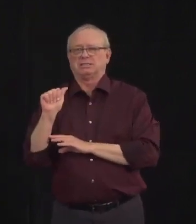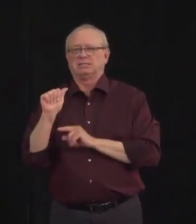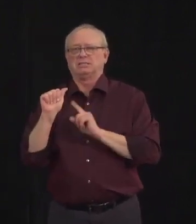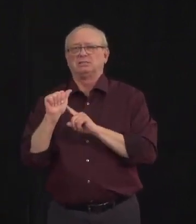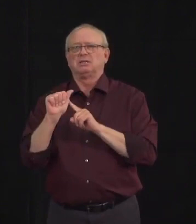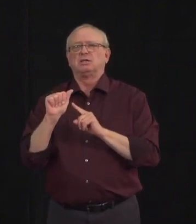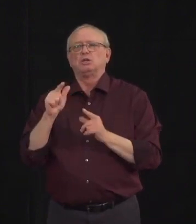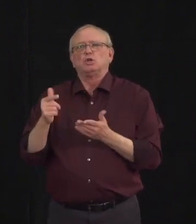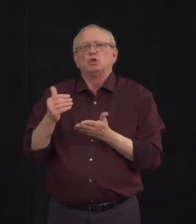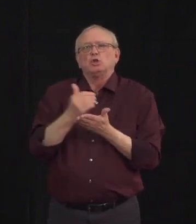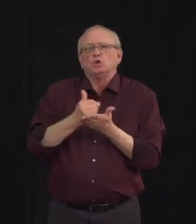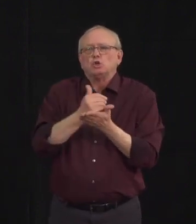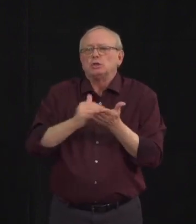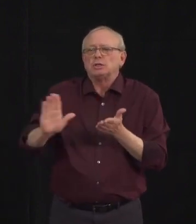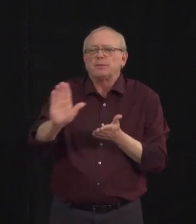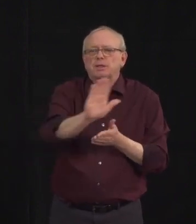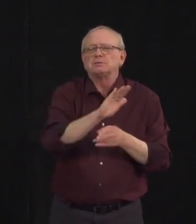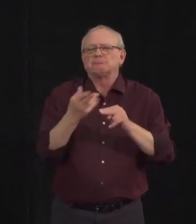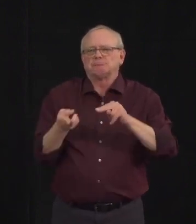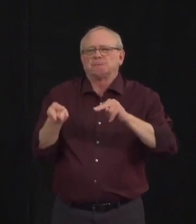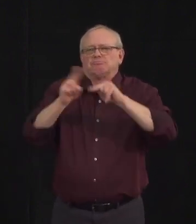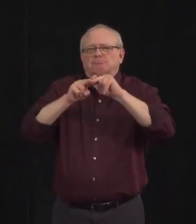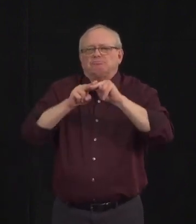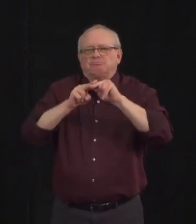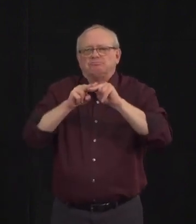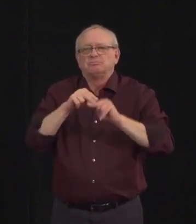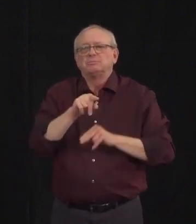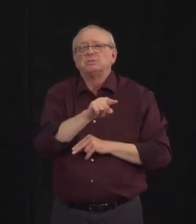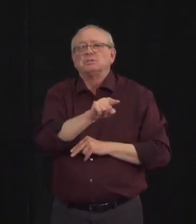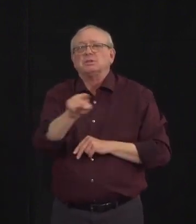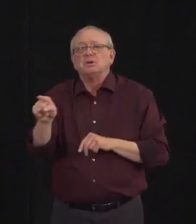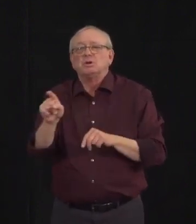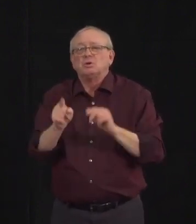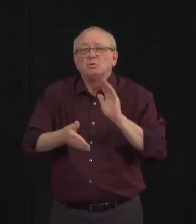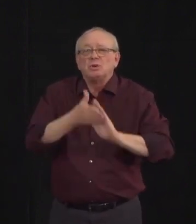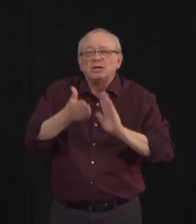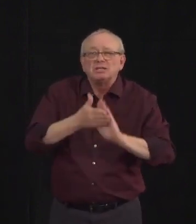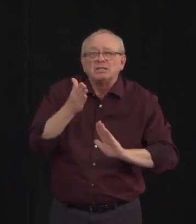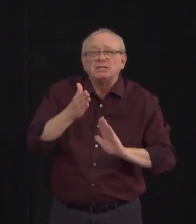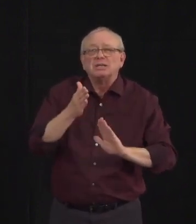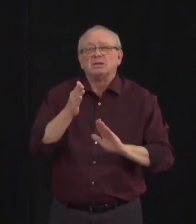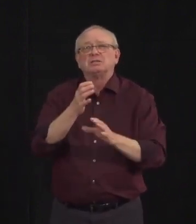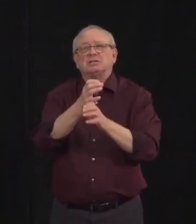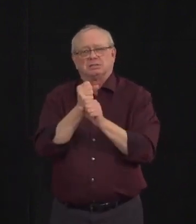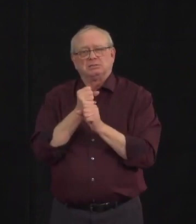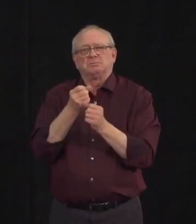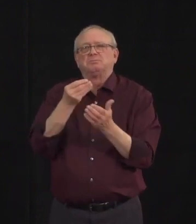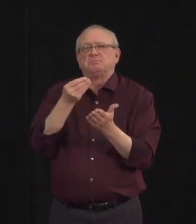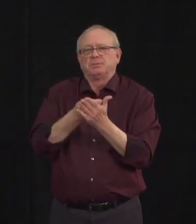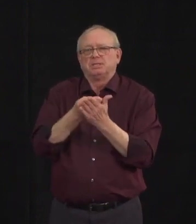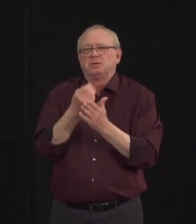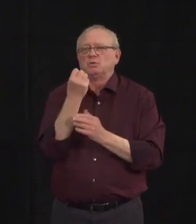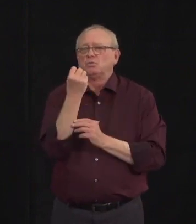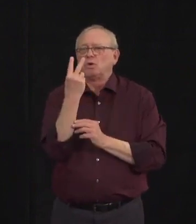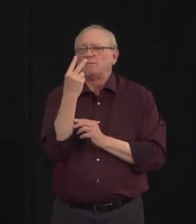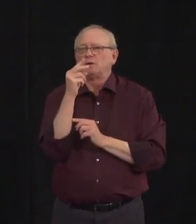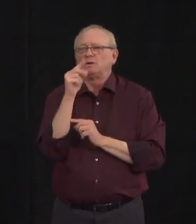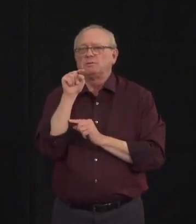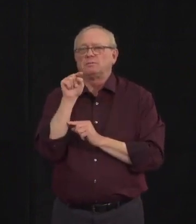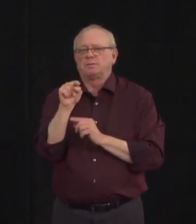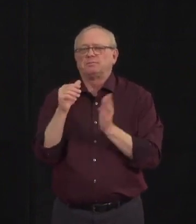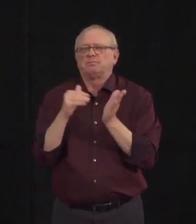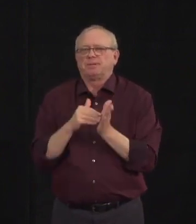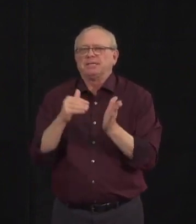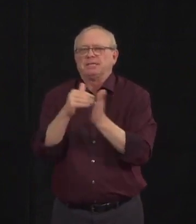$12.4 million last week. The wage top up is retroactive to April 20th of this year